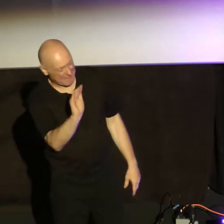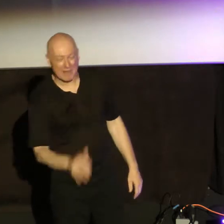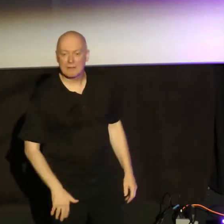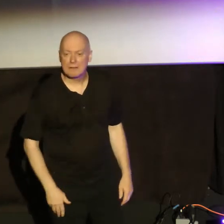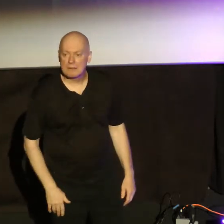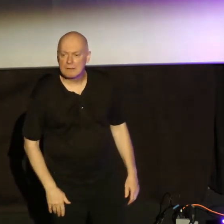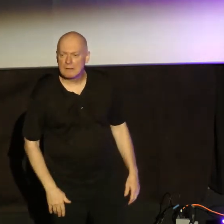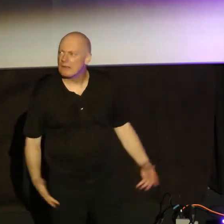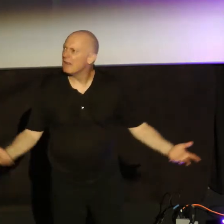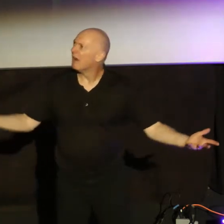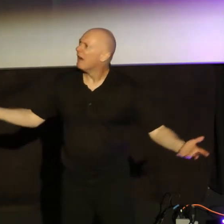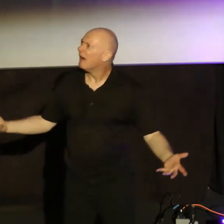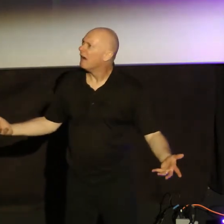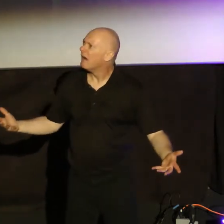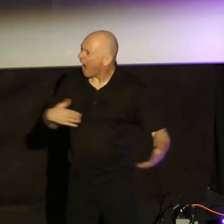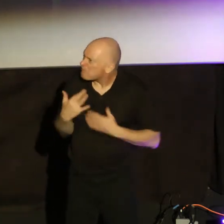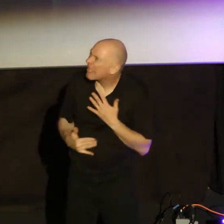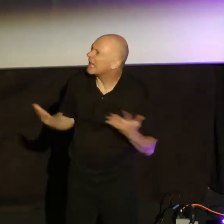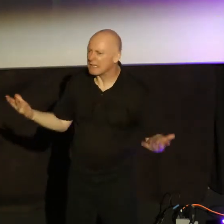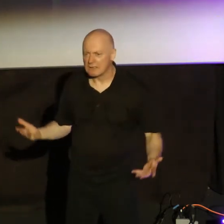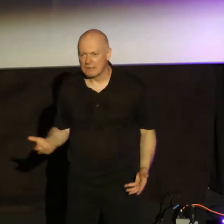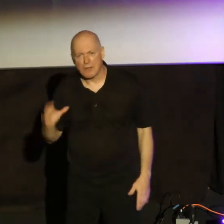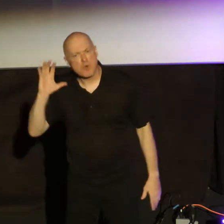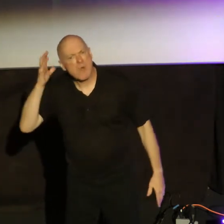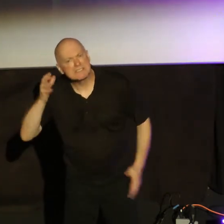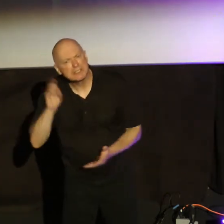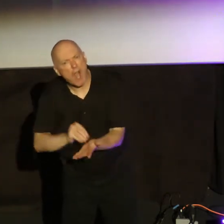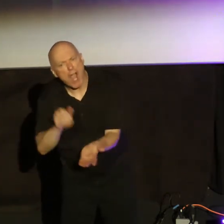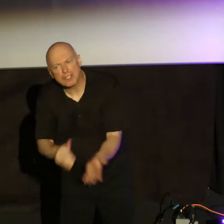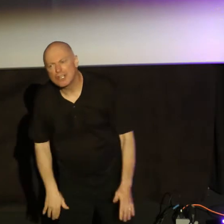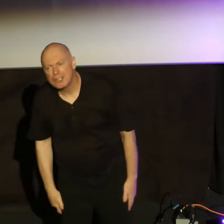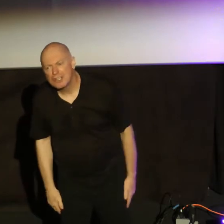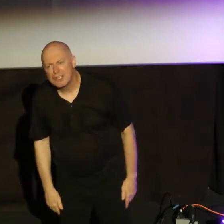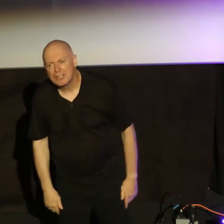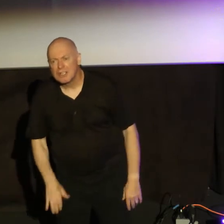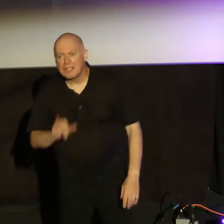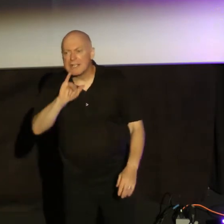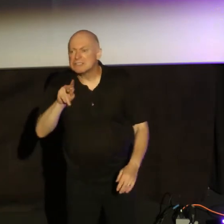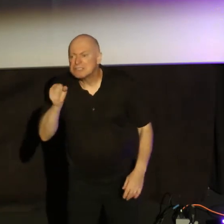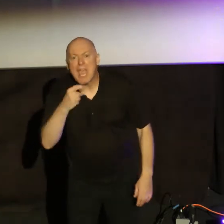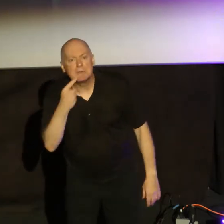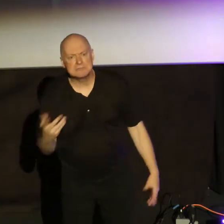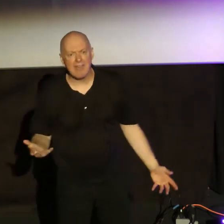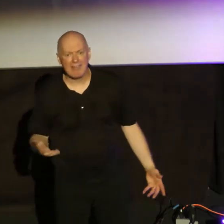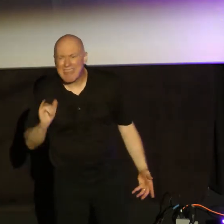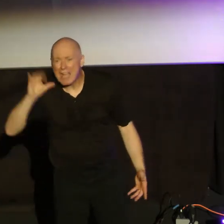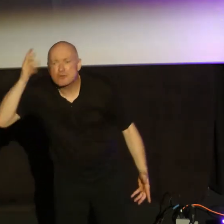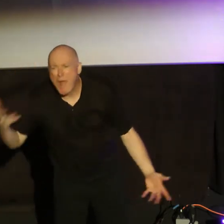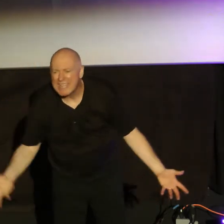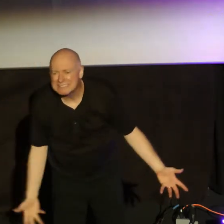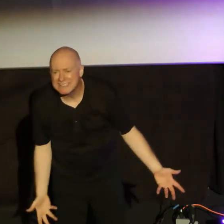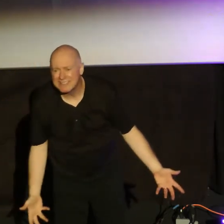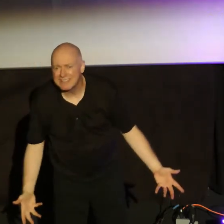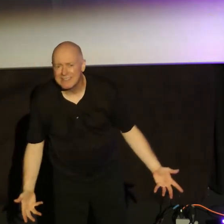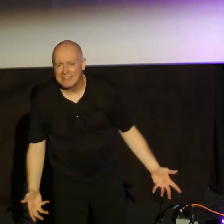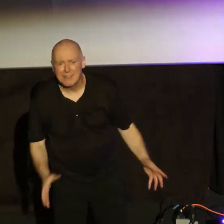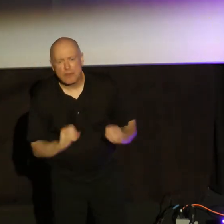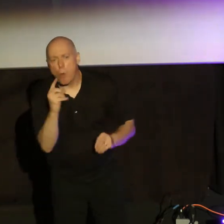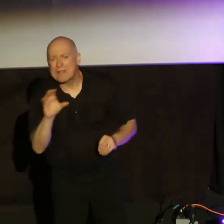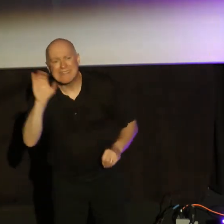wound is still there. We would say that is the craziest doctor on earth. James gives a scenario and he says, this is crazy talk. No one does this. No one sees